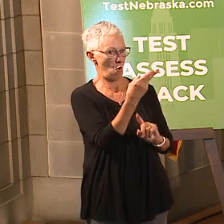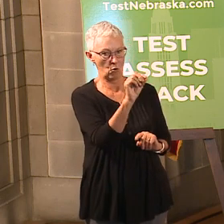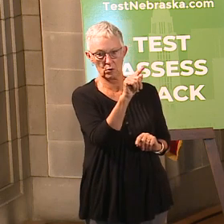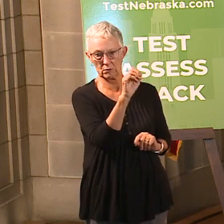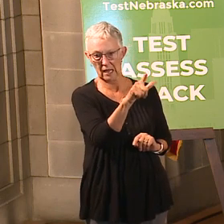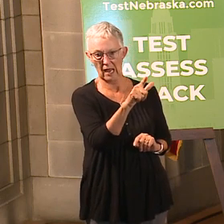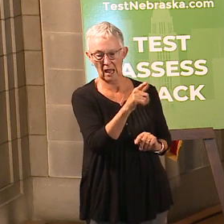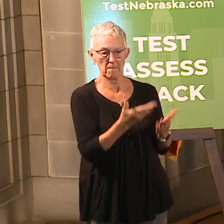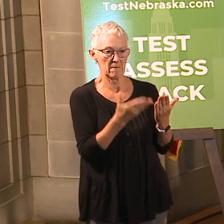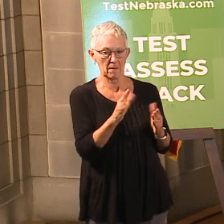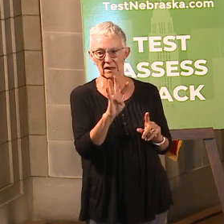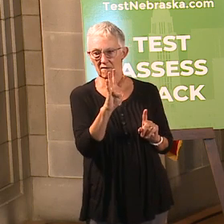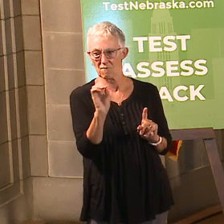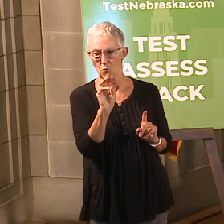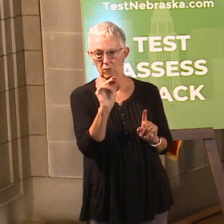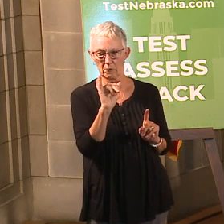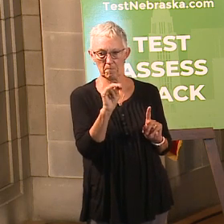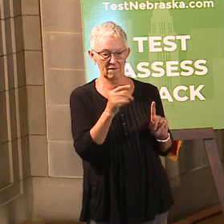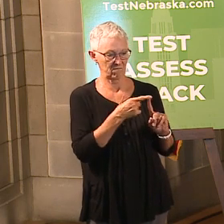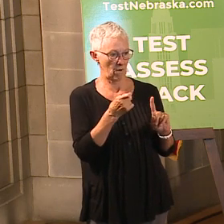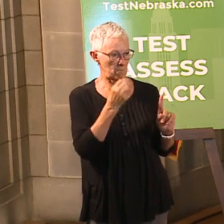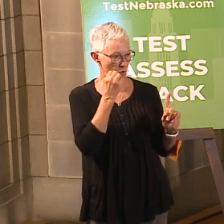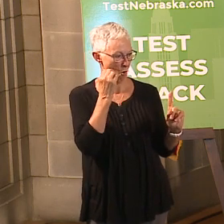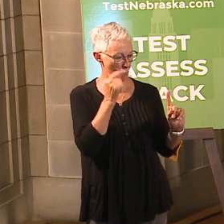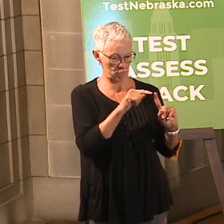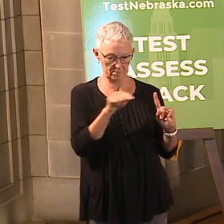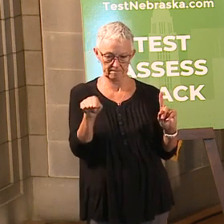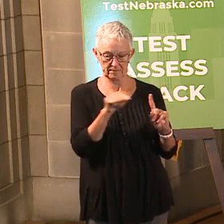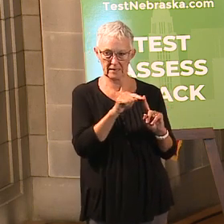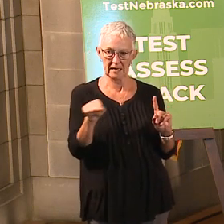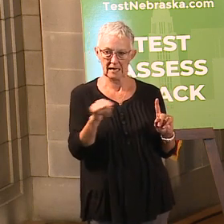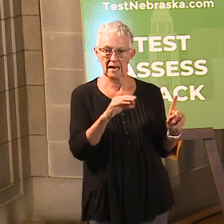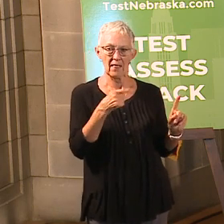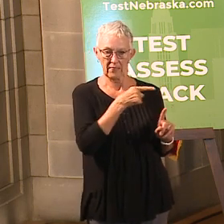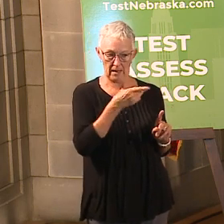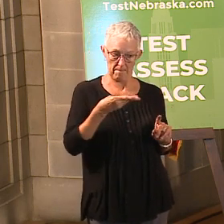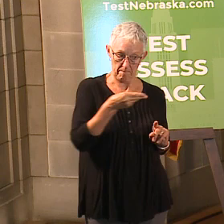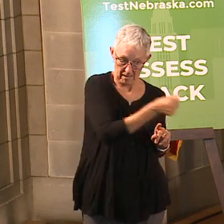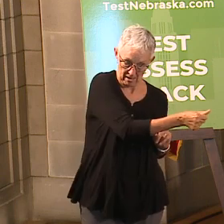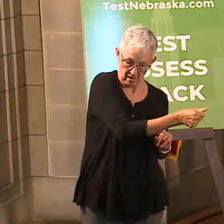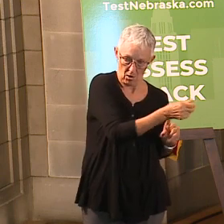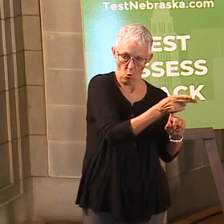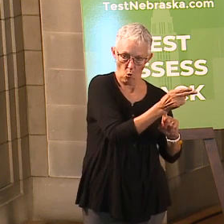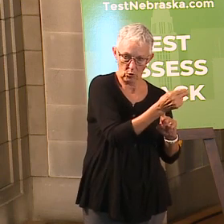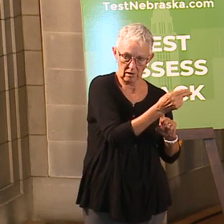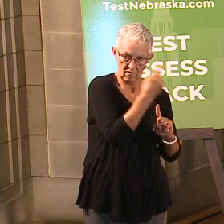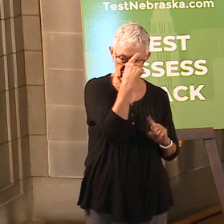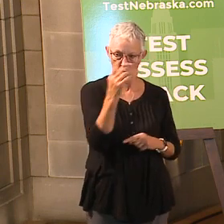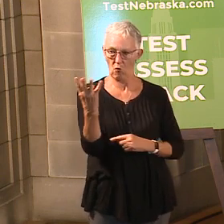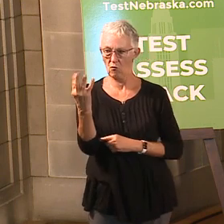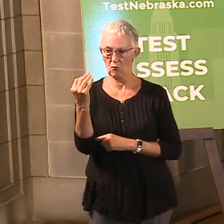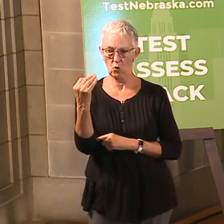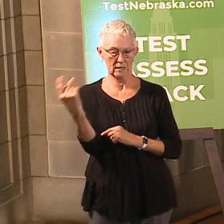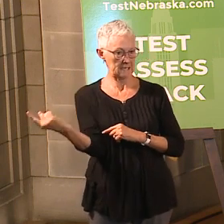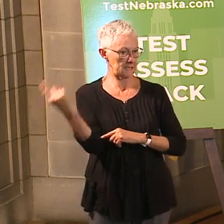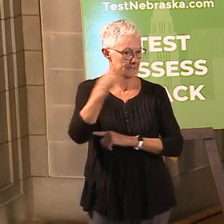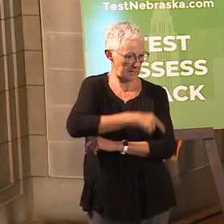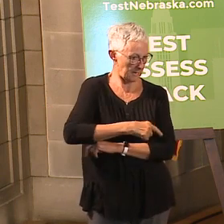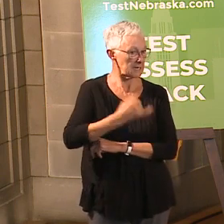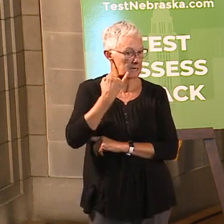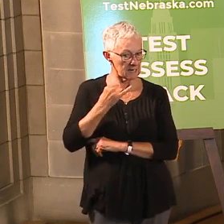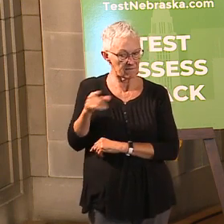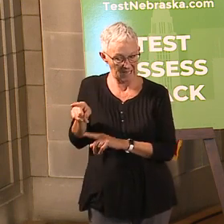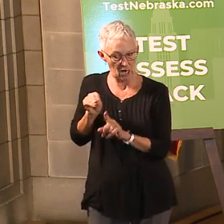is likely 14 days or until conditions may change. There will be no charge to the school staff for this service, and approved applicants are usually